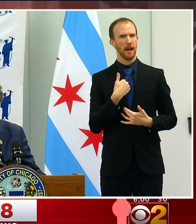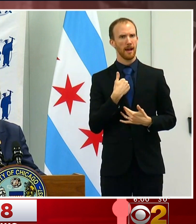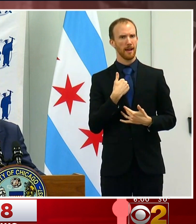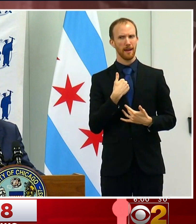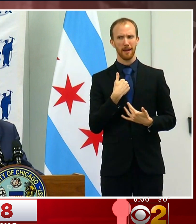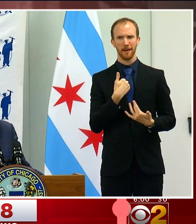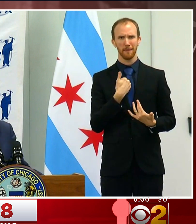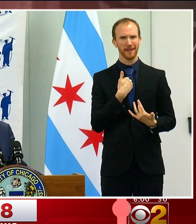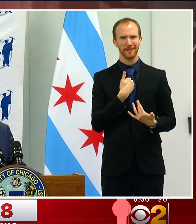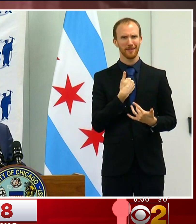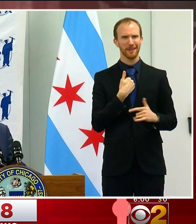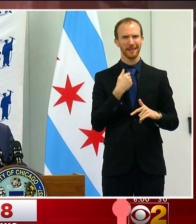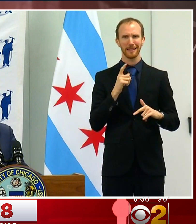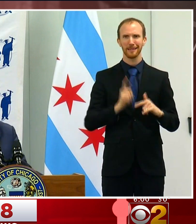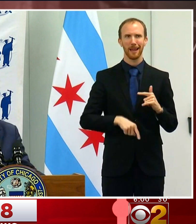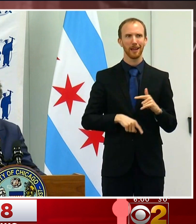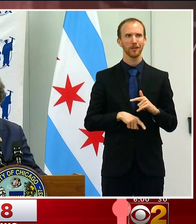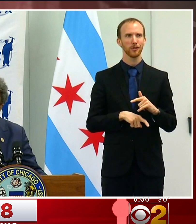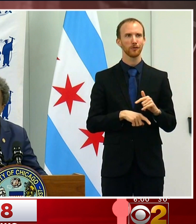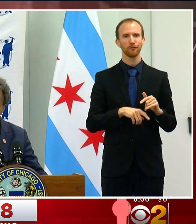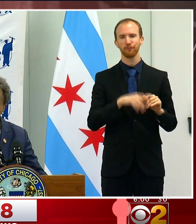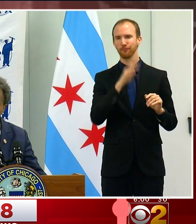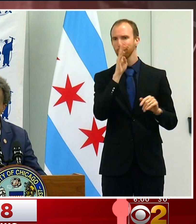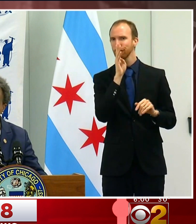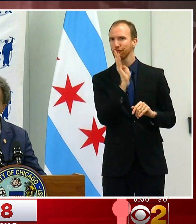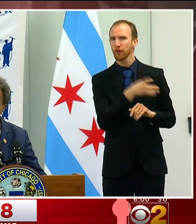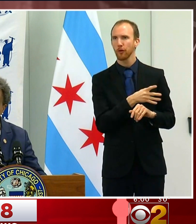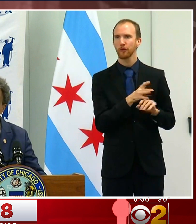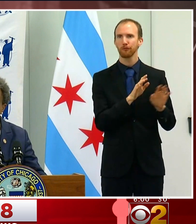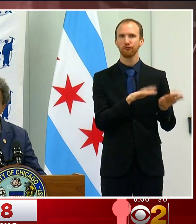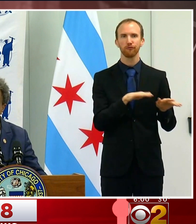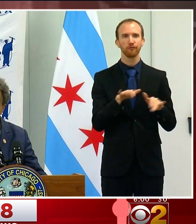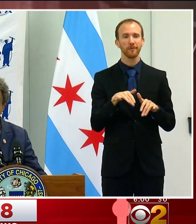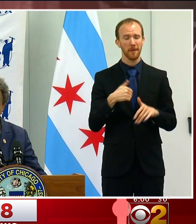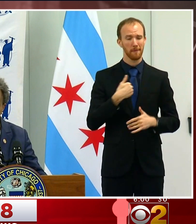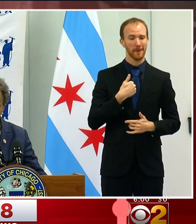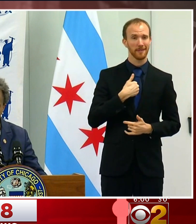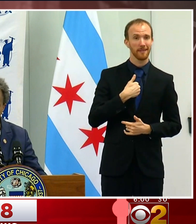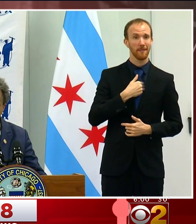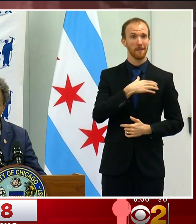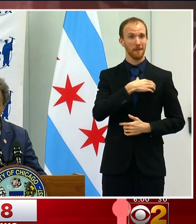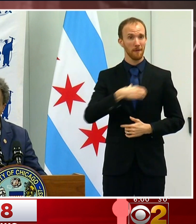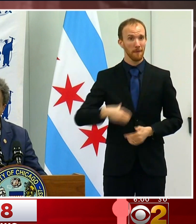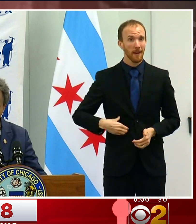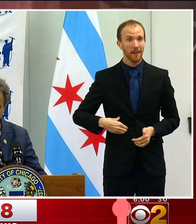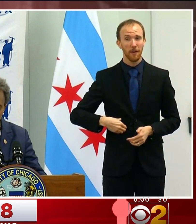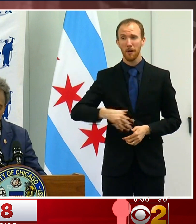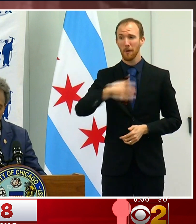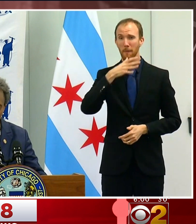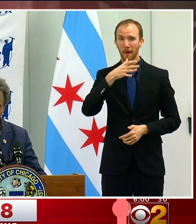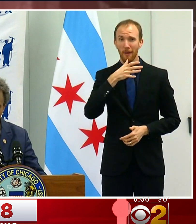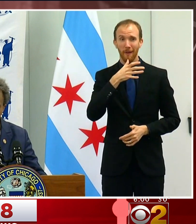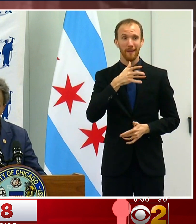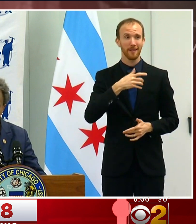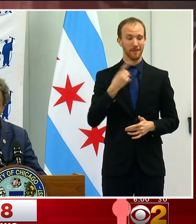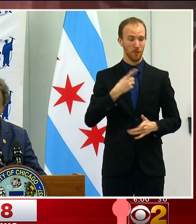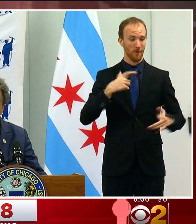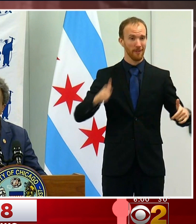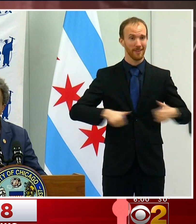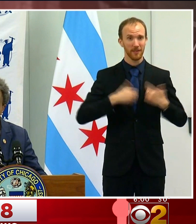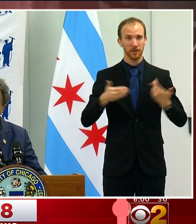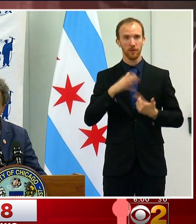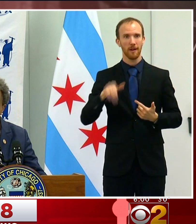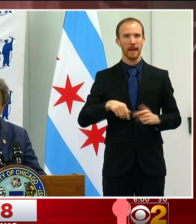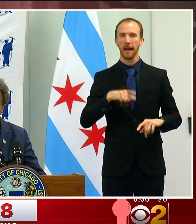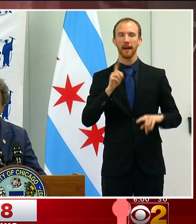impasse with Chicago Public School teachers who do not want to return to the classroom. The mayor saying minutes ago she's disappointed that no agreement has yet